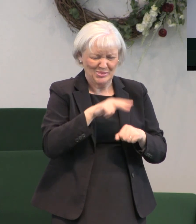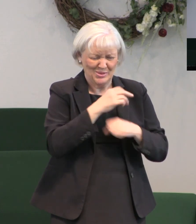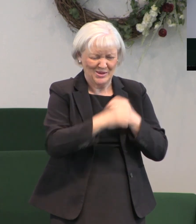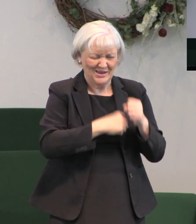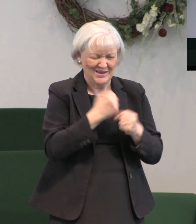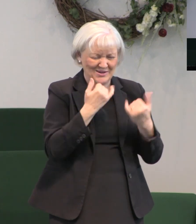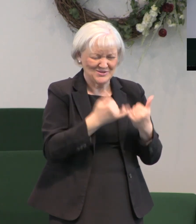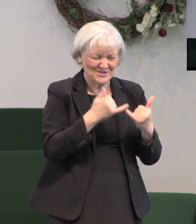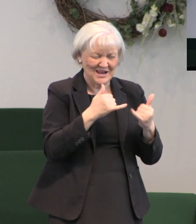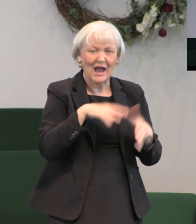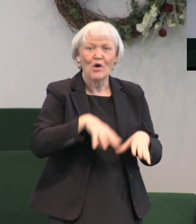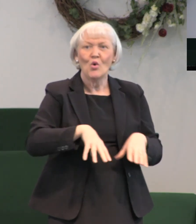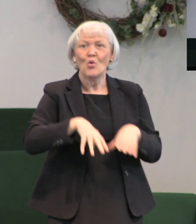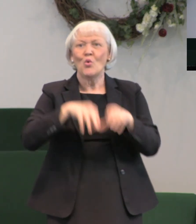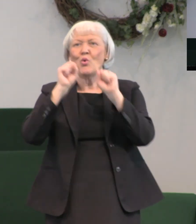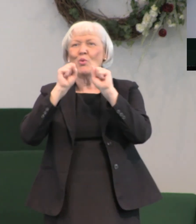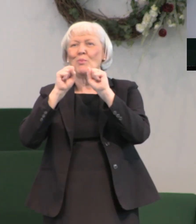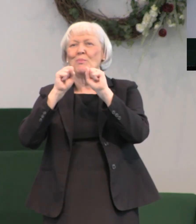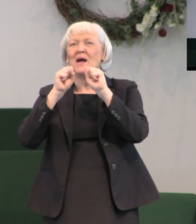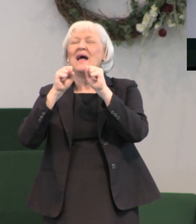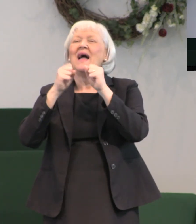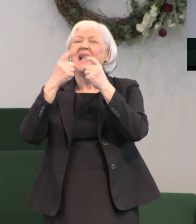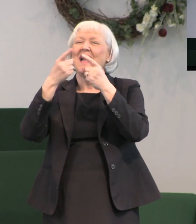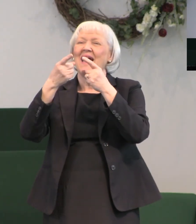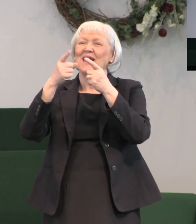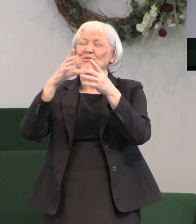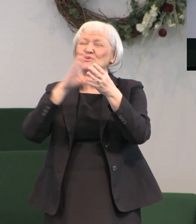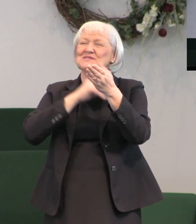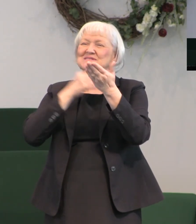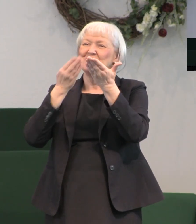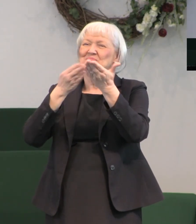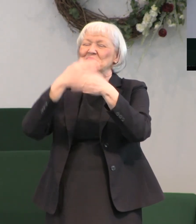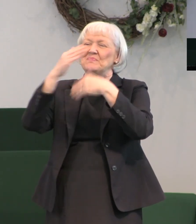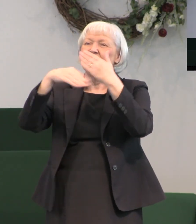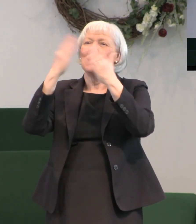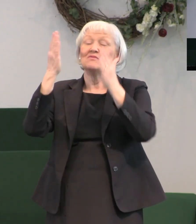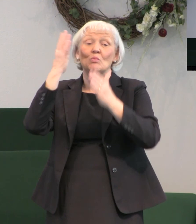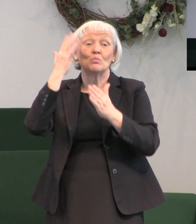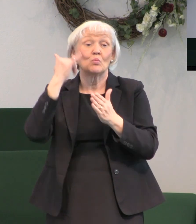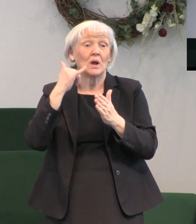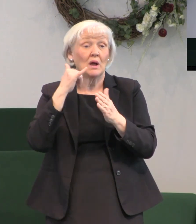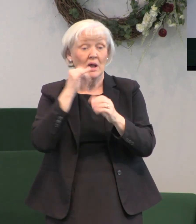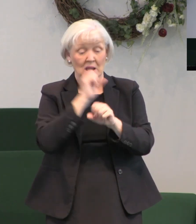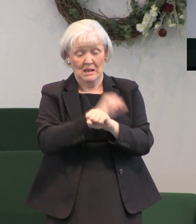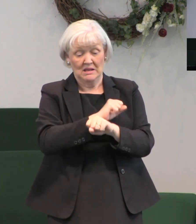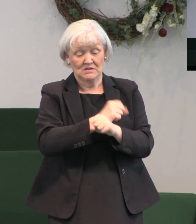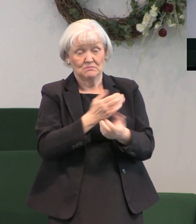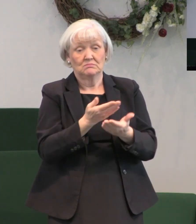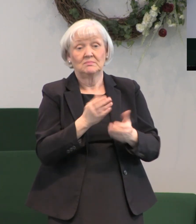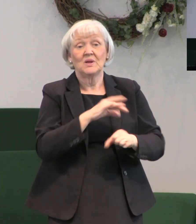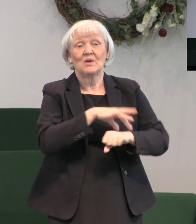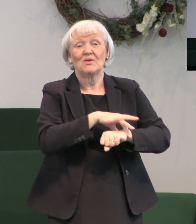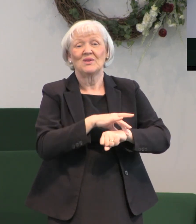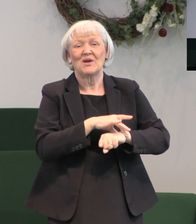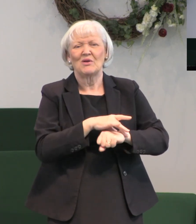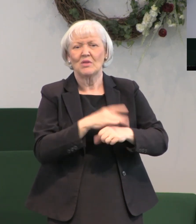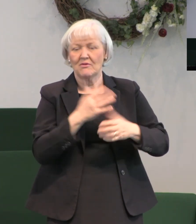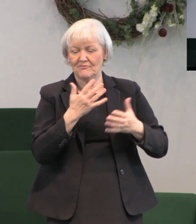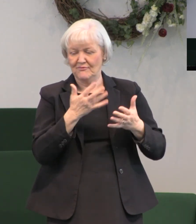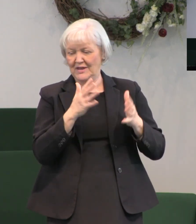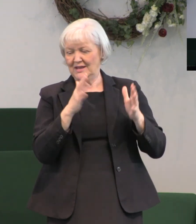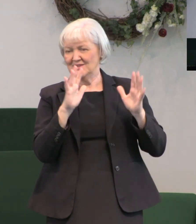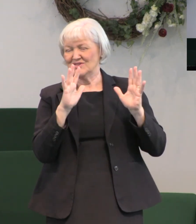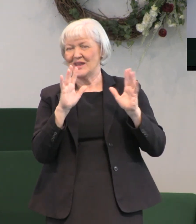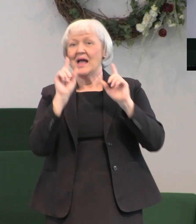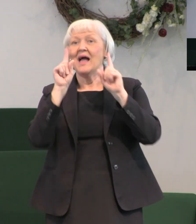he was received up into heaven because he had finished what he came to earth to do he went